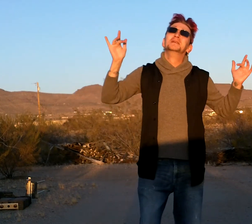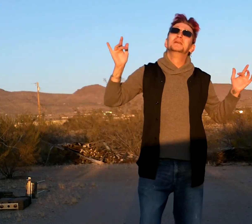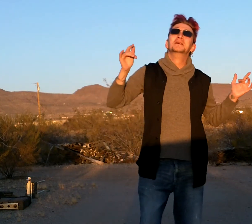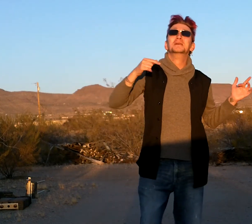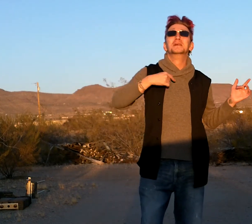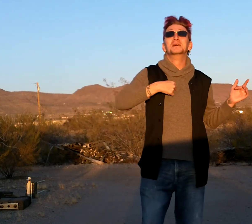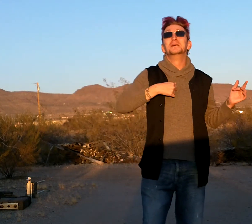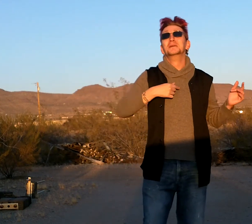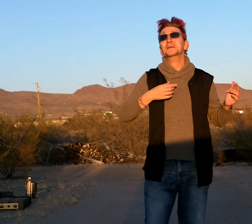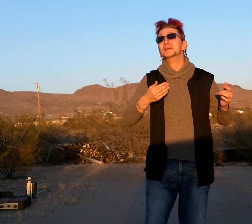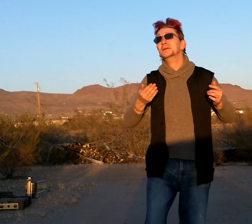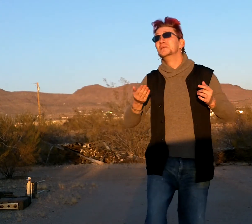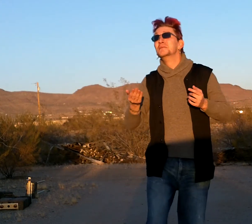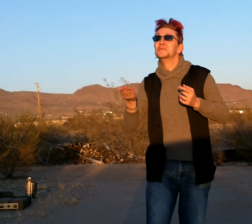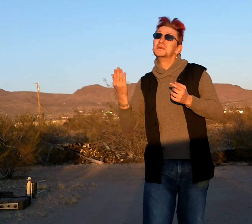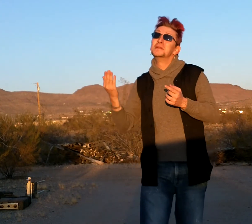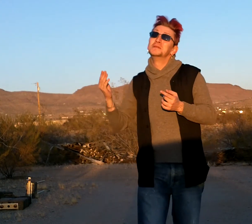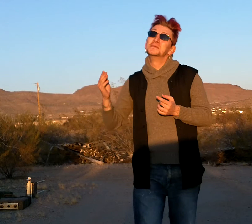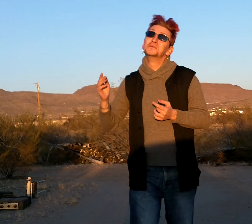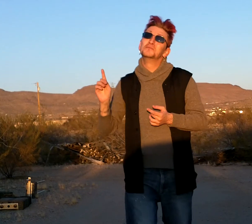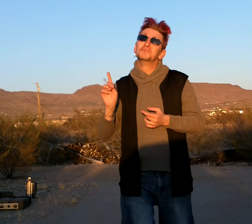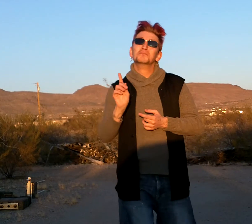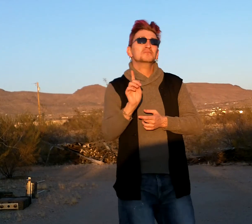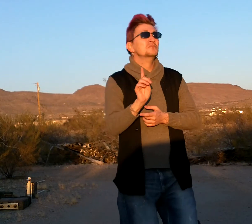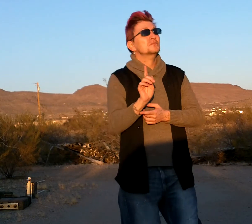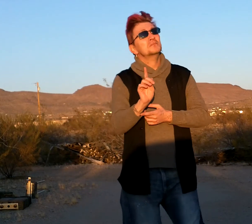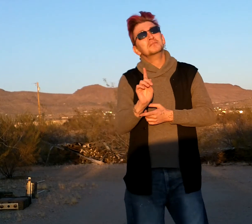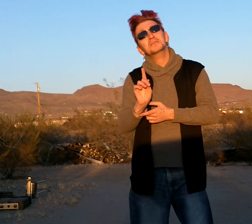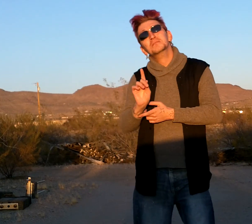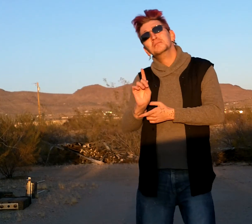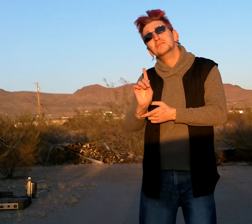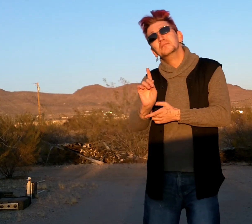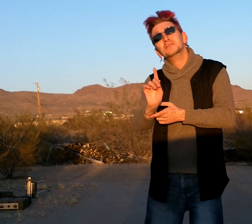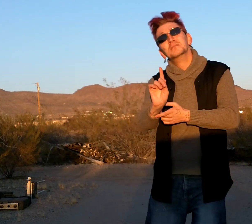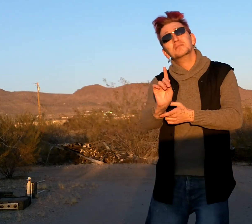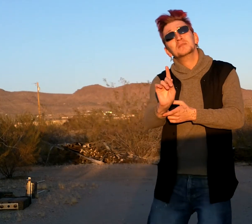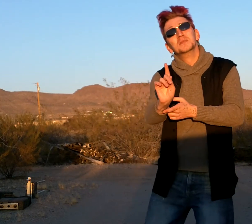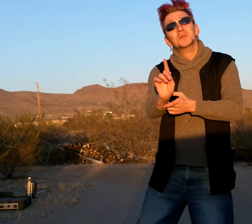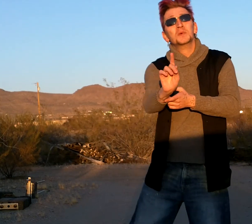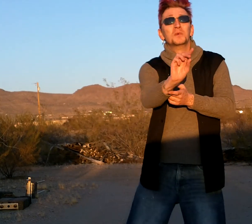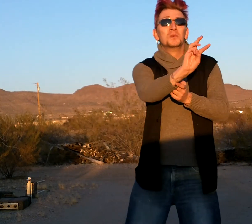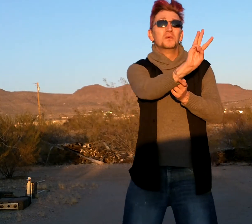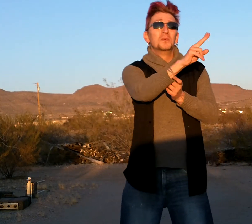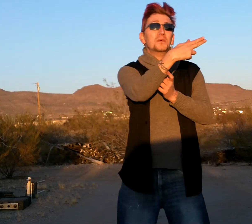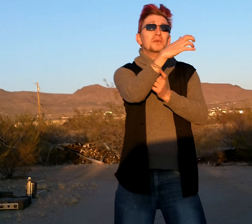strolling, and the wind fields waving,